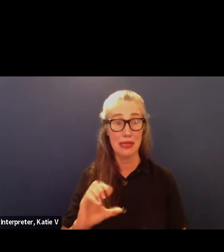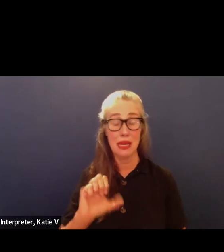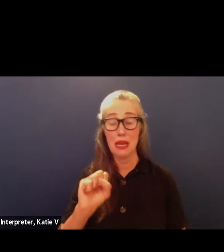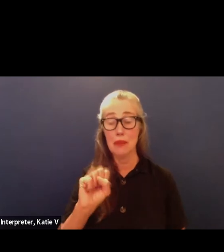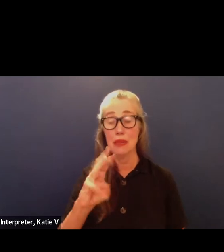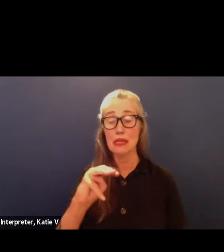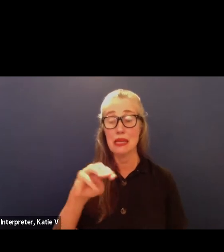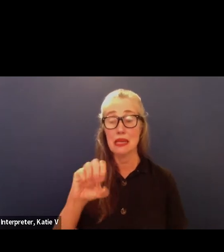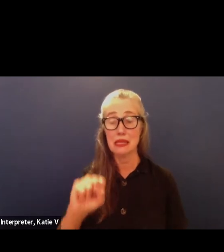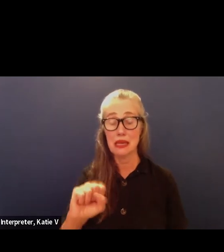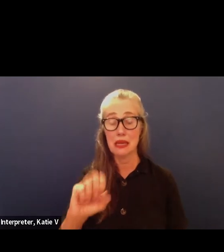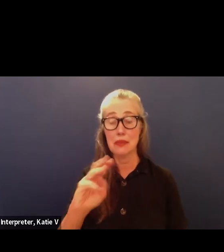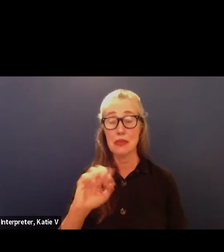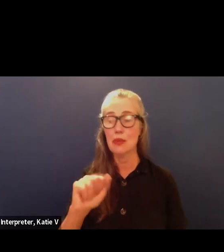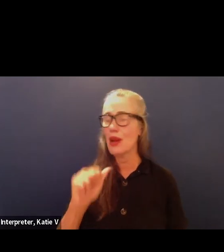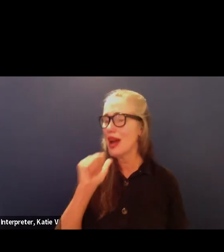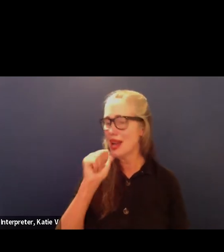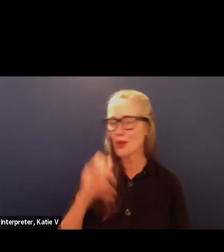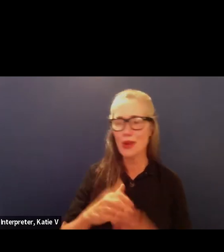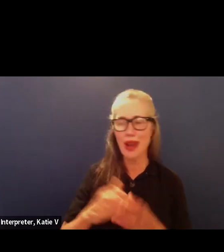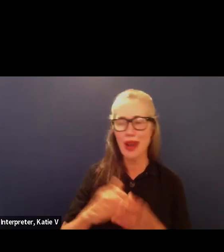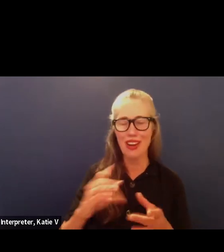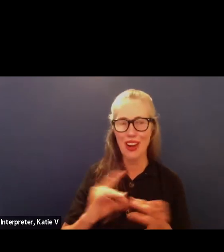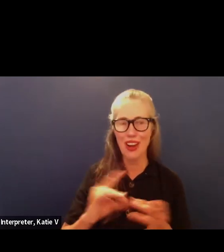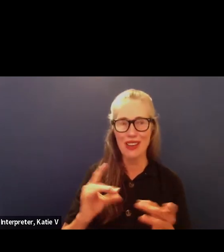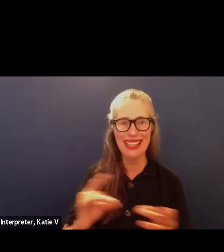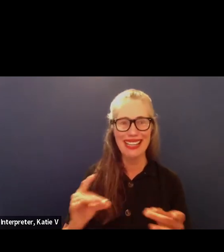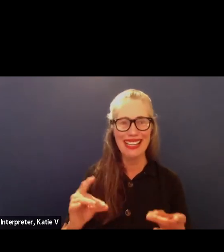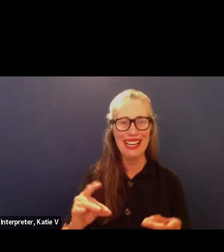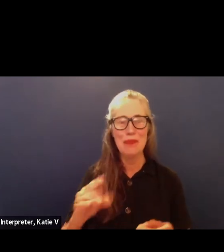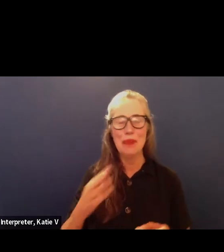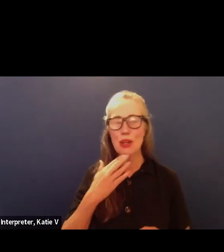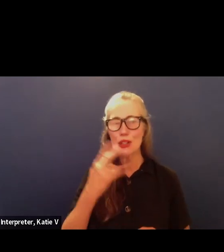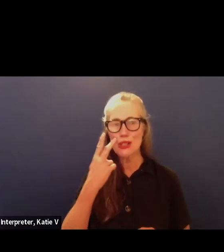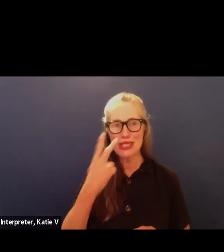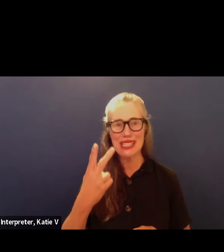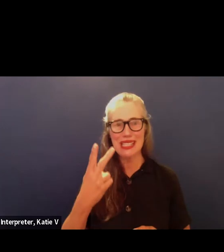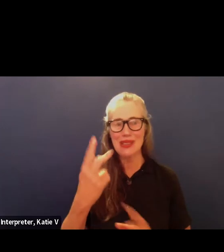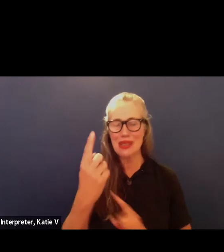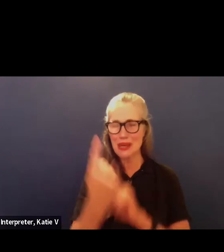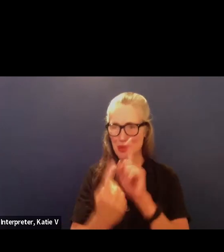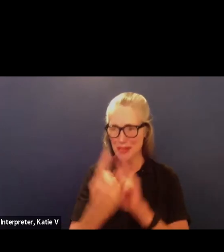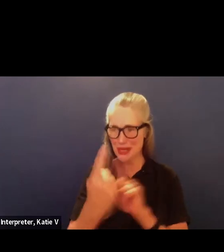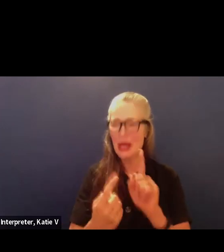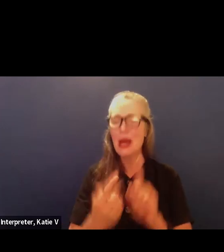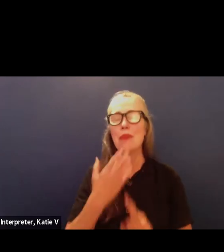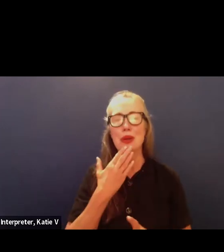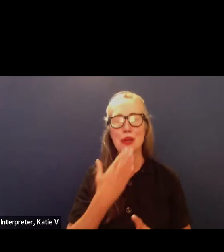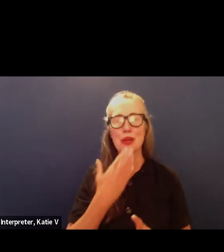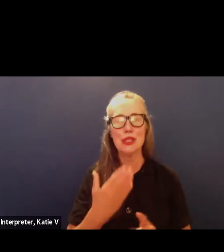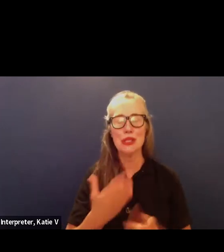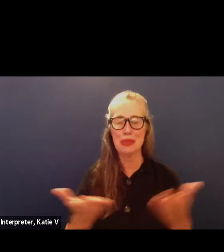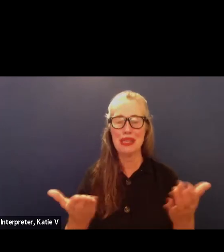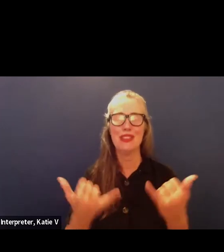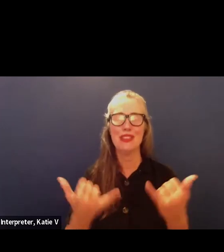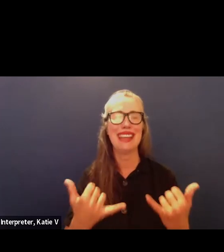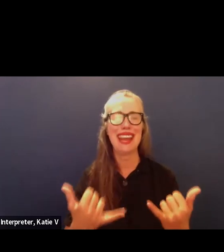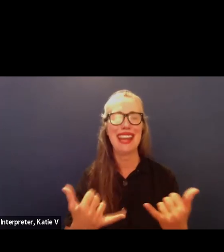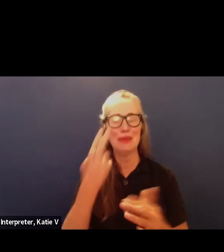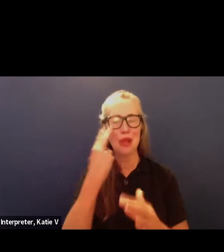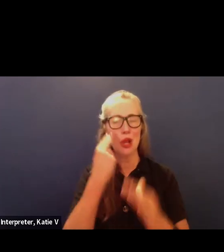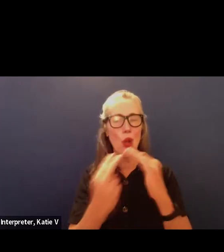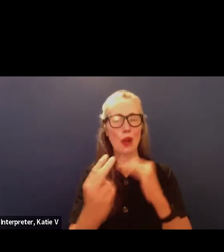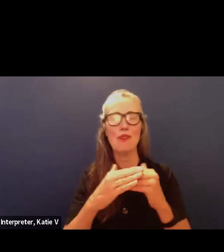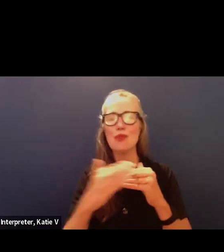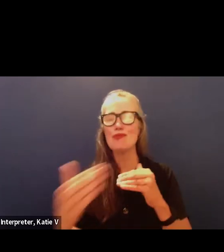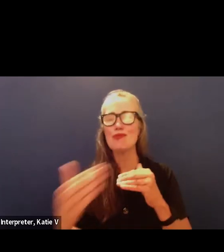comments it's so good to see each of you in person it was through zoom in there and it's just good to be back today so i'll end it at that point and just looking forward to the rest